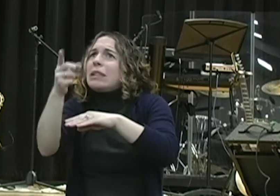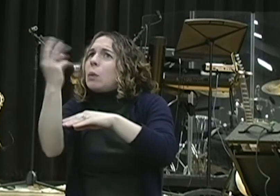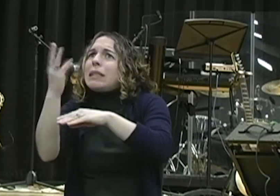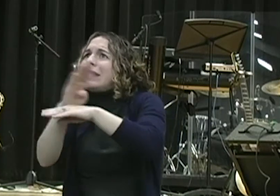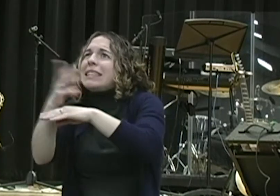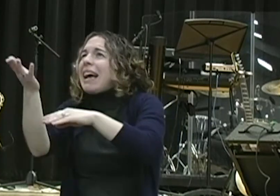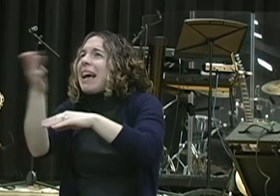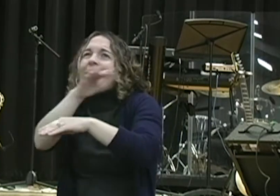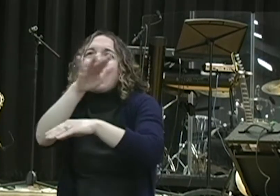I didn't say that, though.